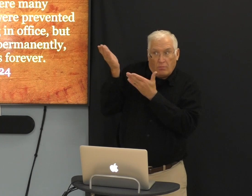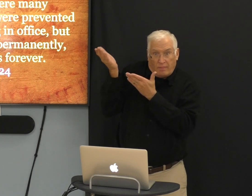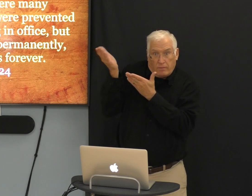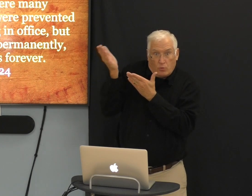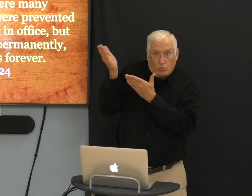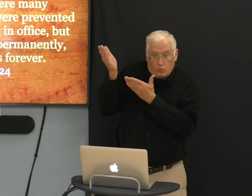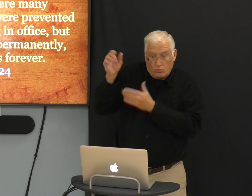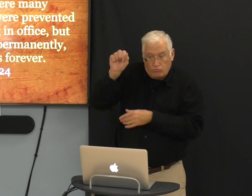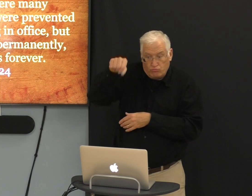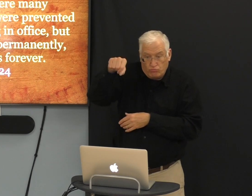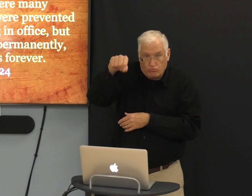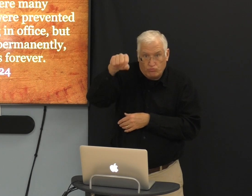He is there.